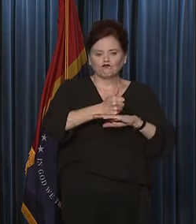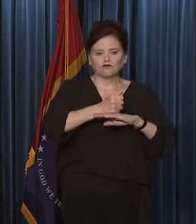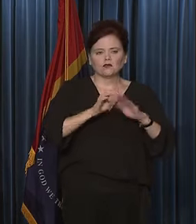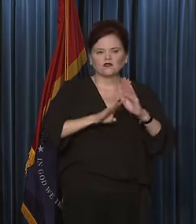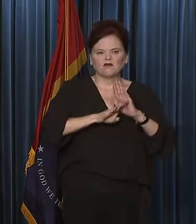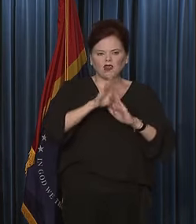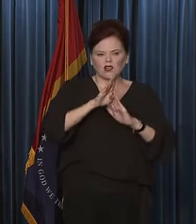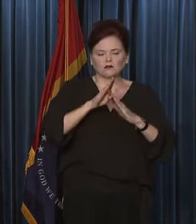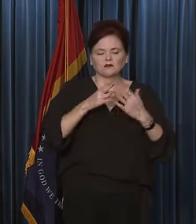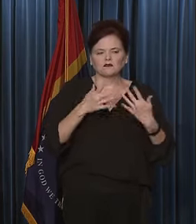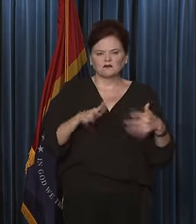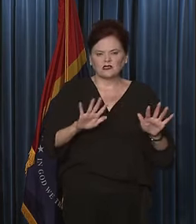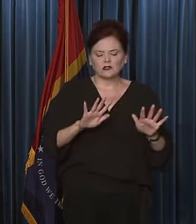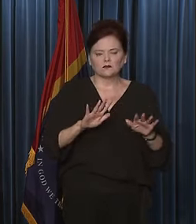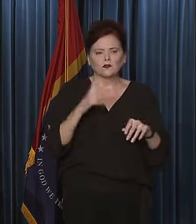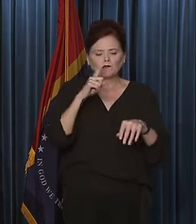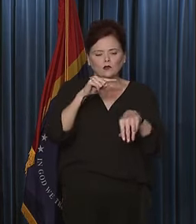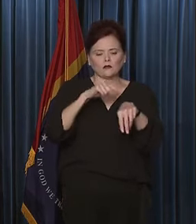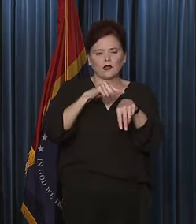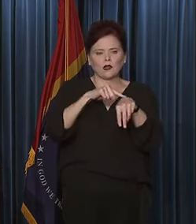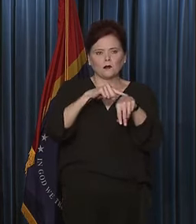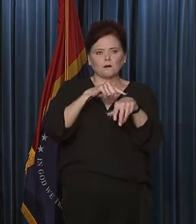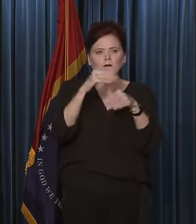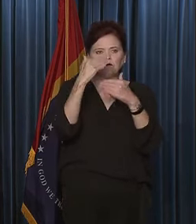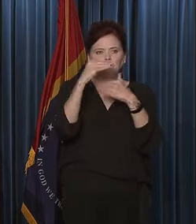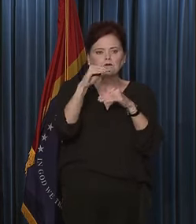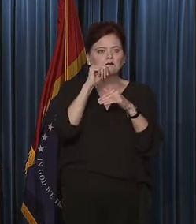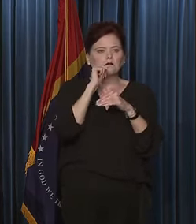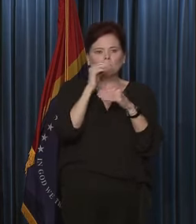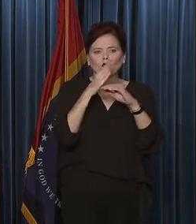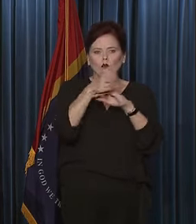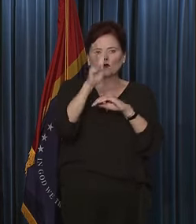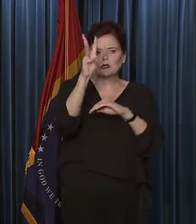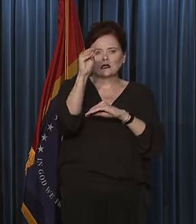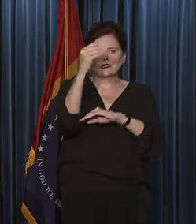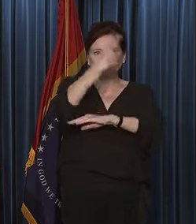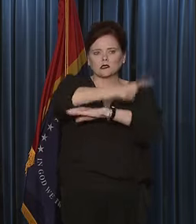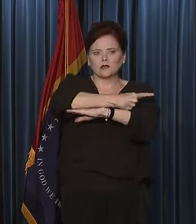are for a time period not to exceed 60 days.